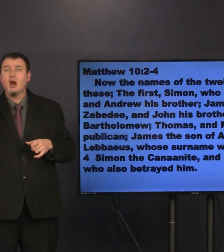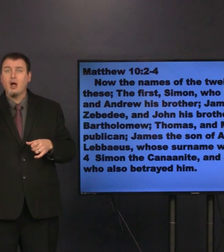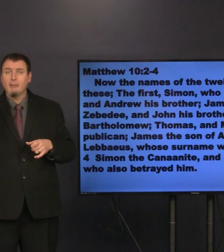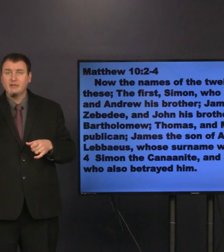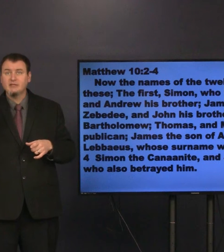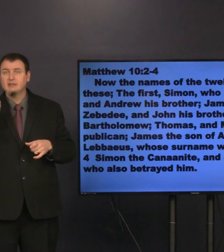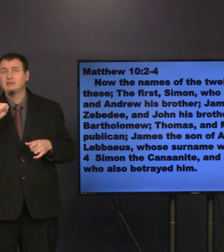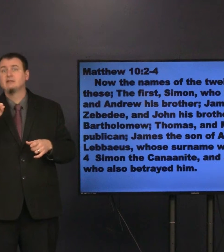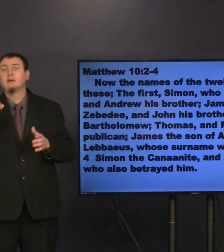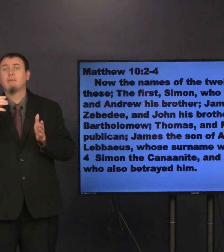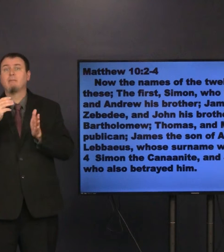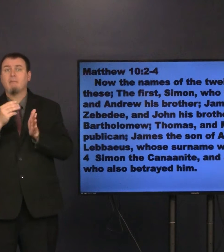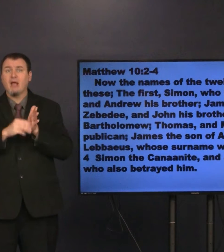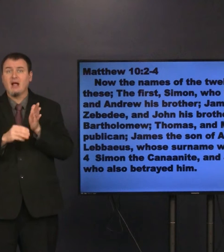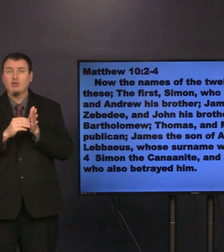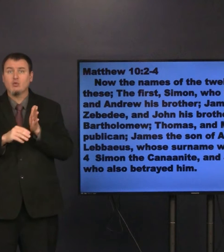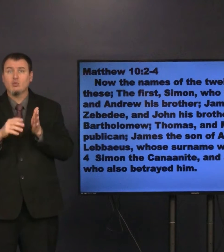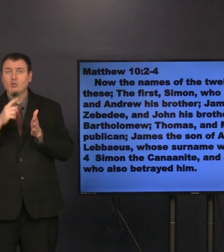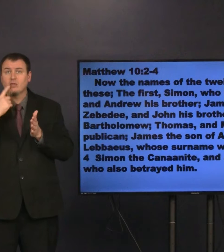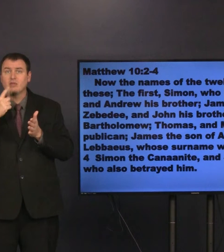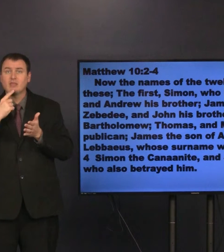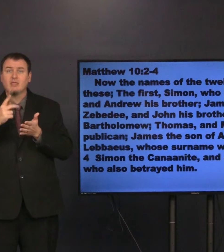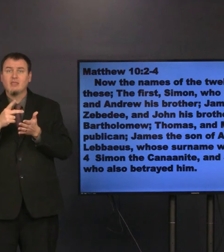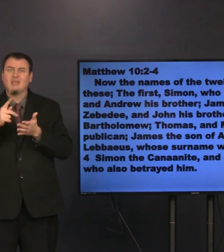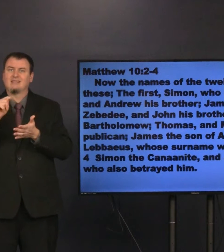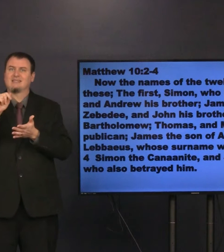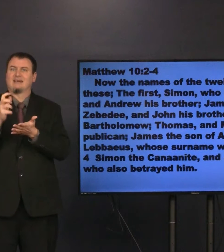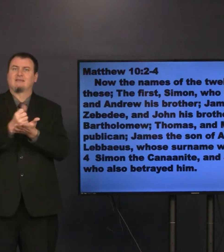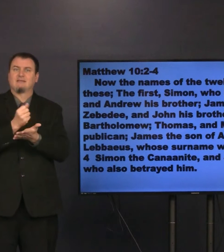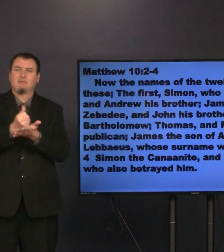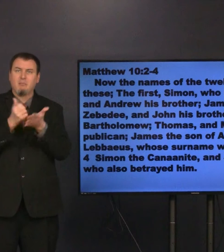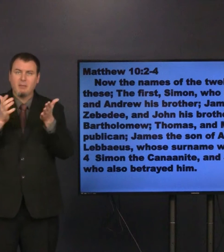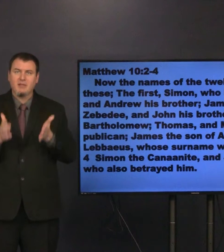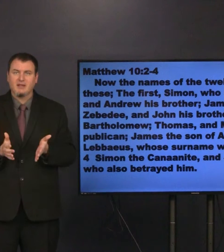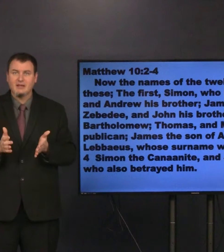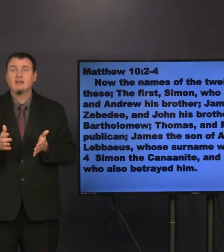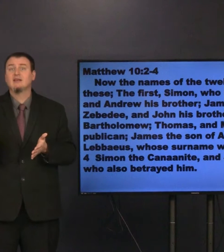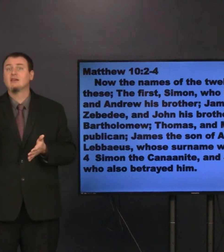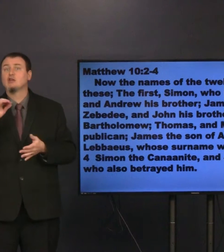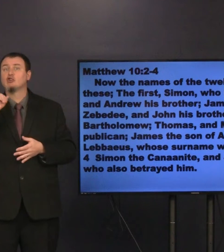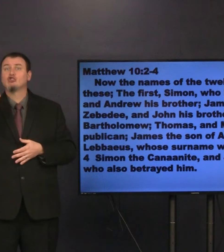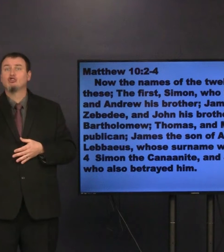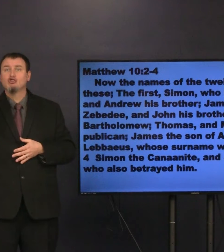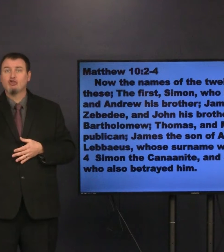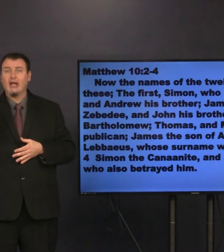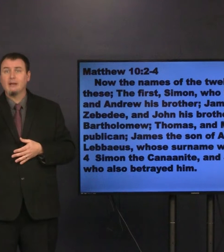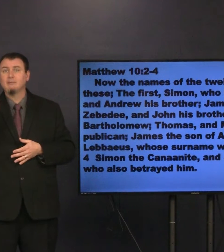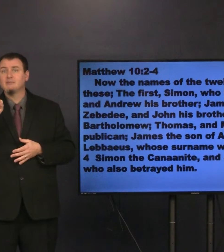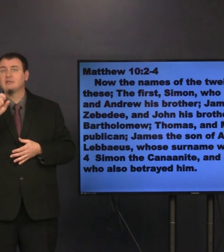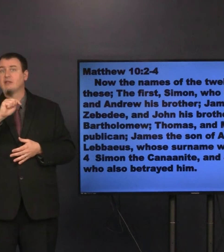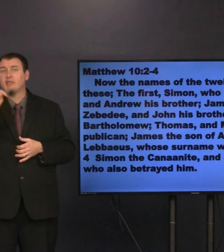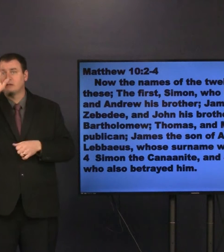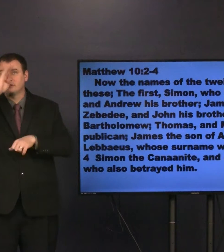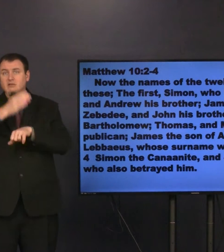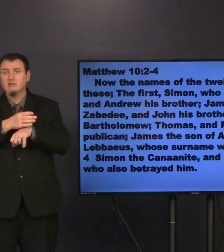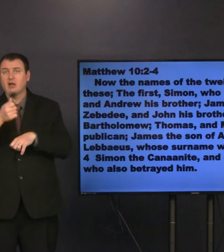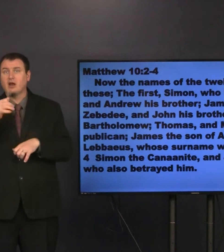Thomas, and Matthew, the public, the tax collector, James, the son of